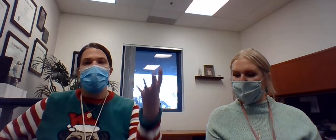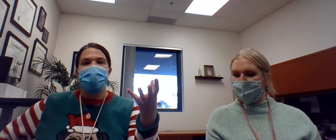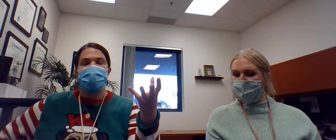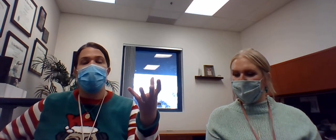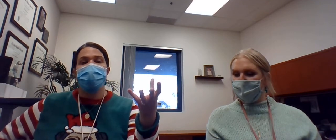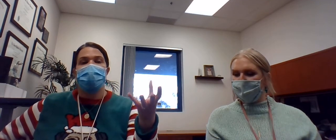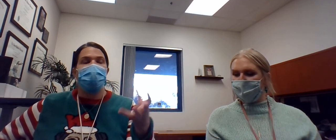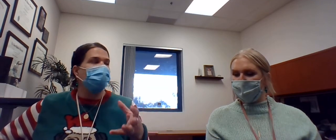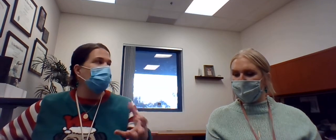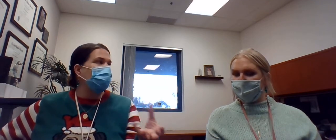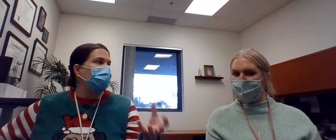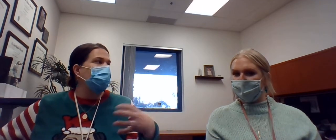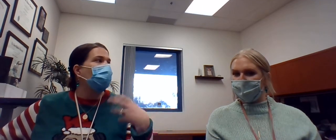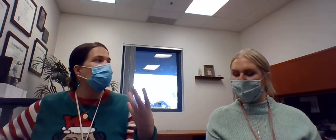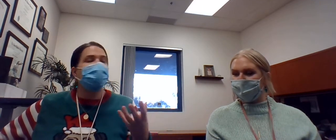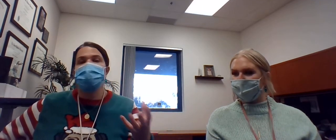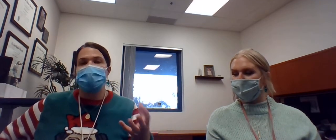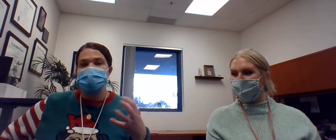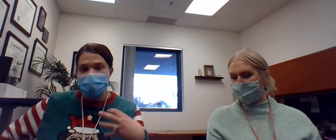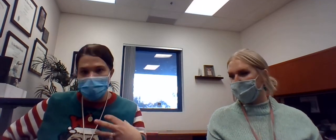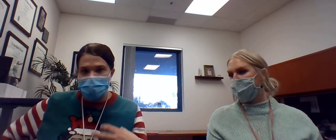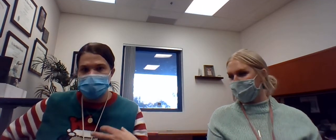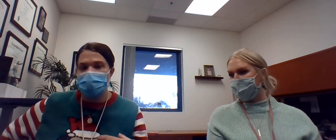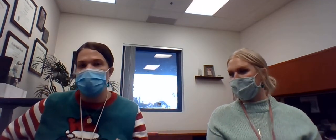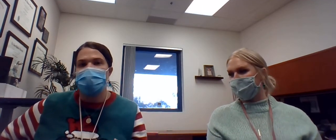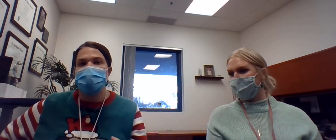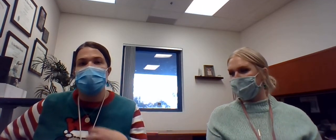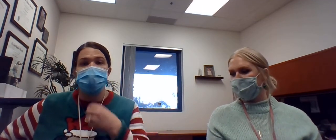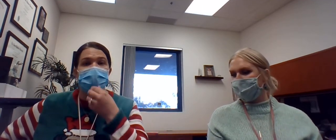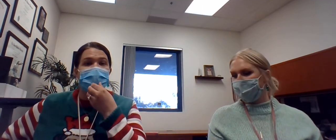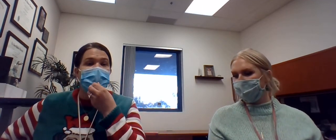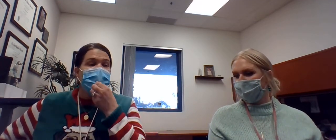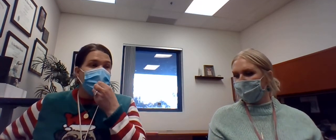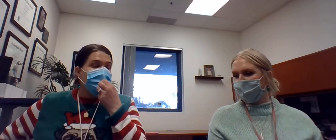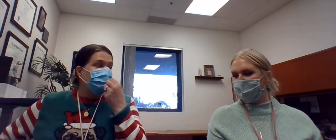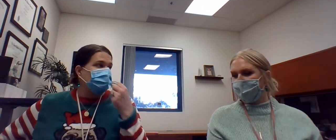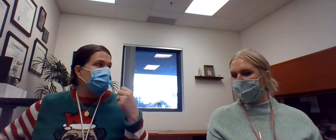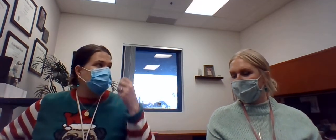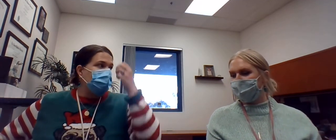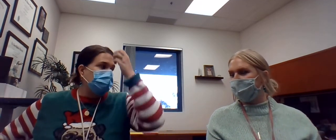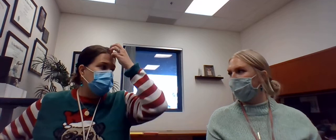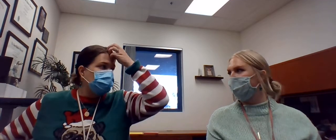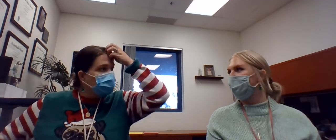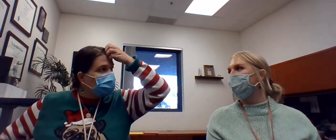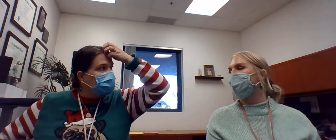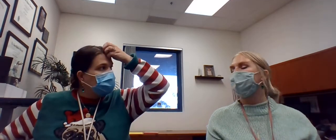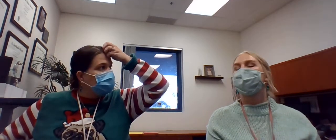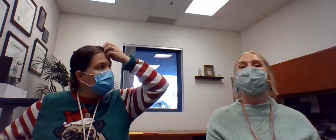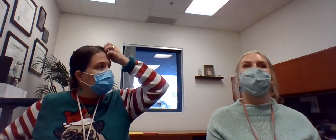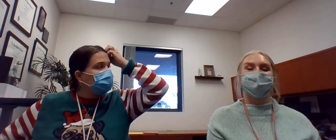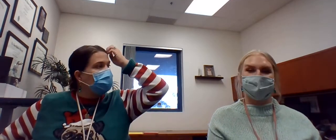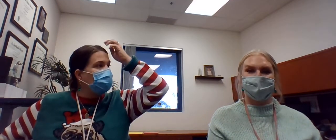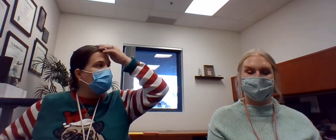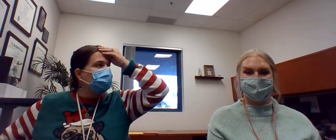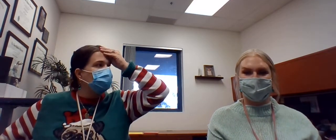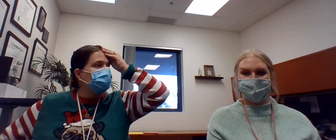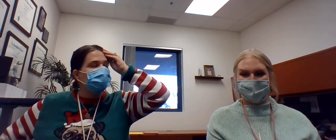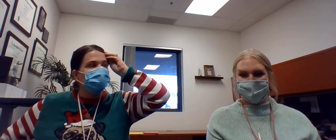beyond, and they've overcome some obstacle in their life. So, we talked about Michael Jordan, just